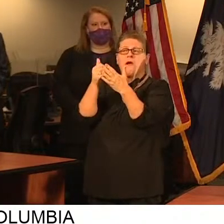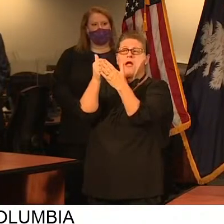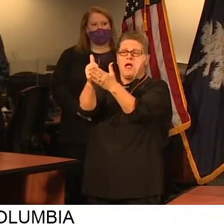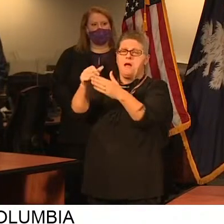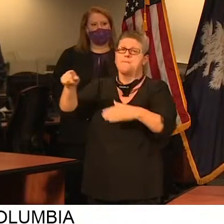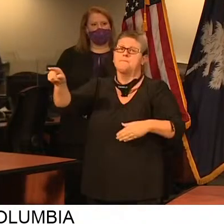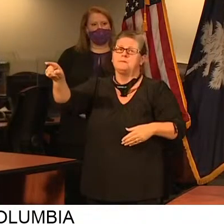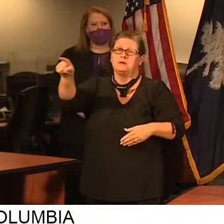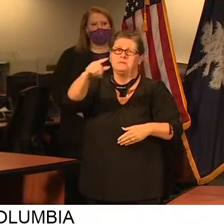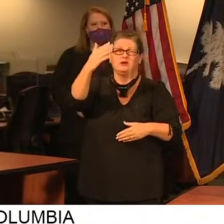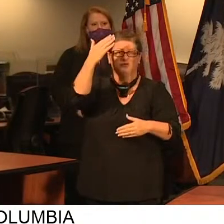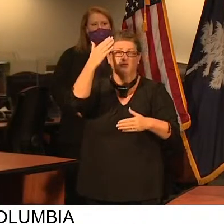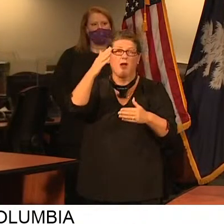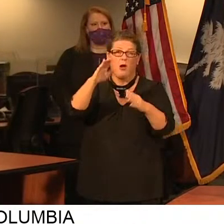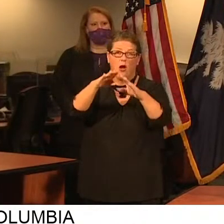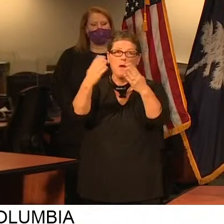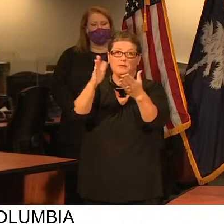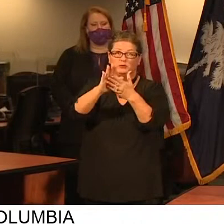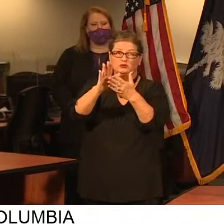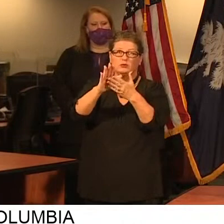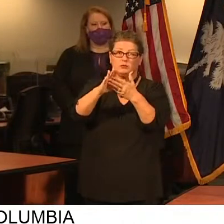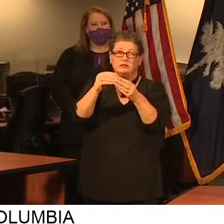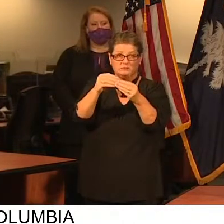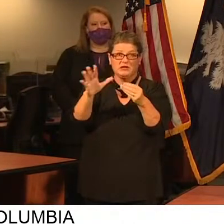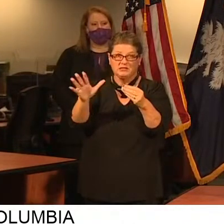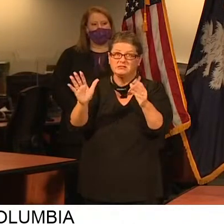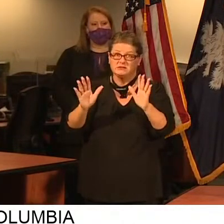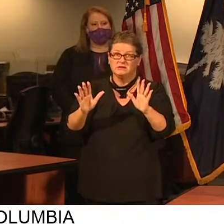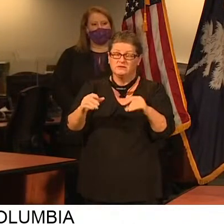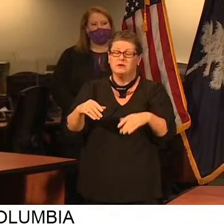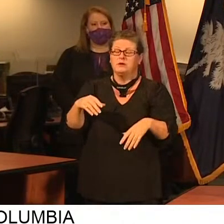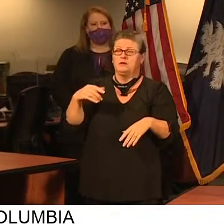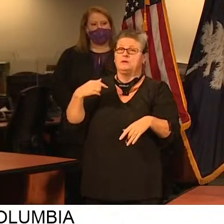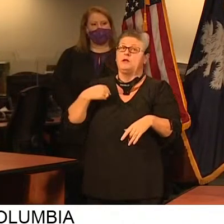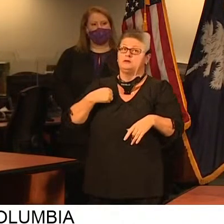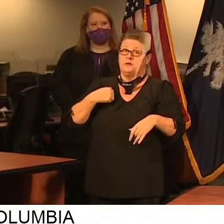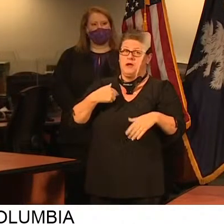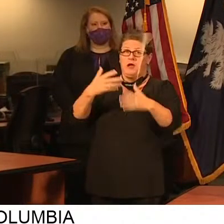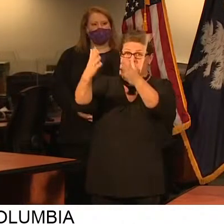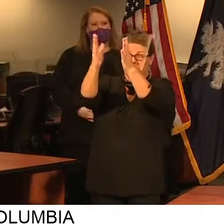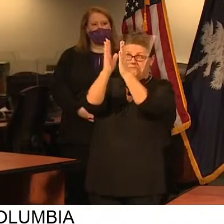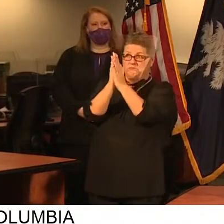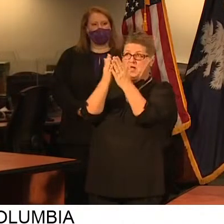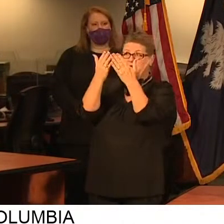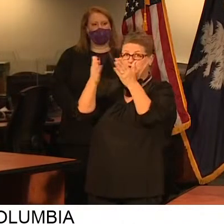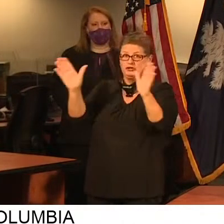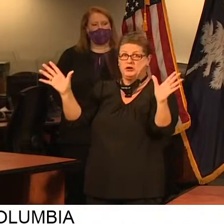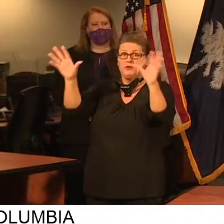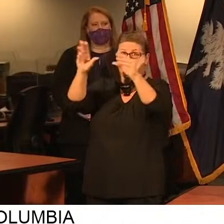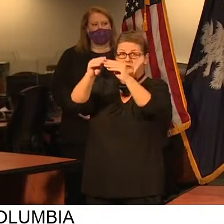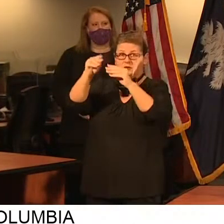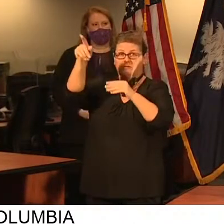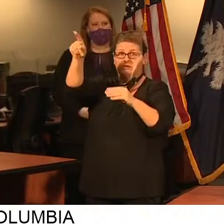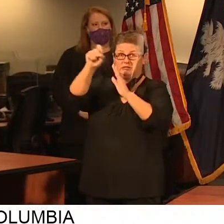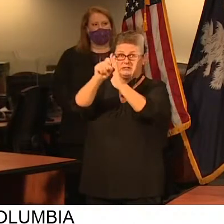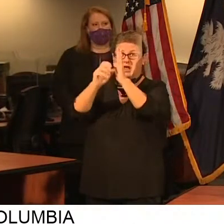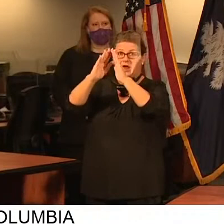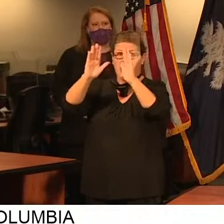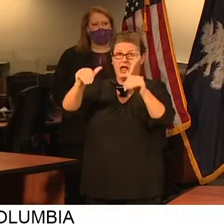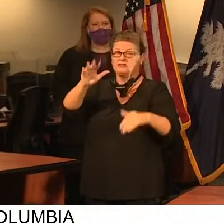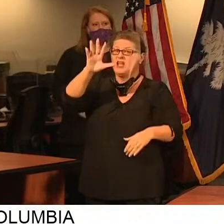are significant. And so I have recommended to the General Assembly that up to $50 million